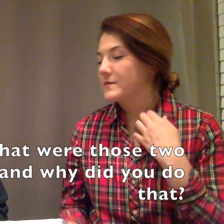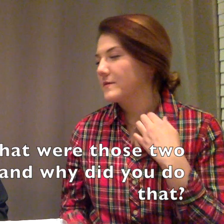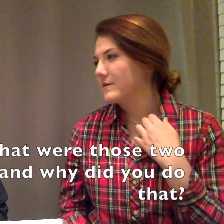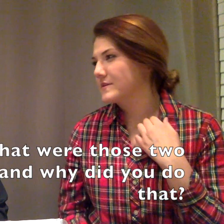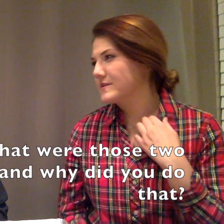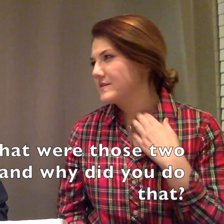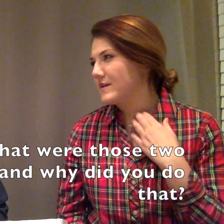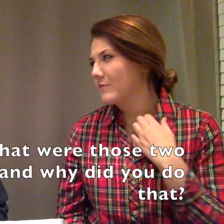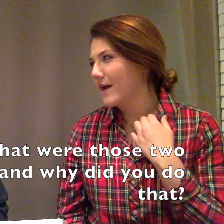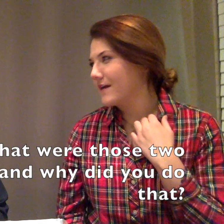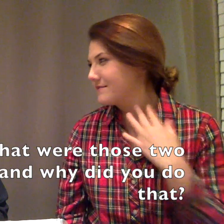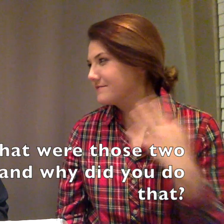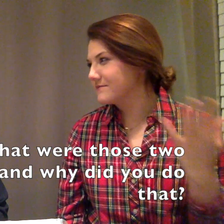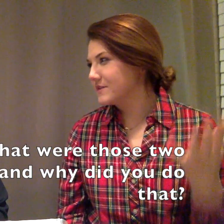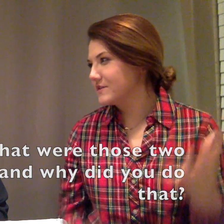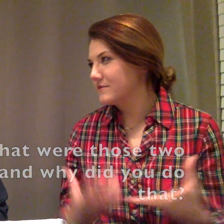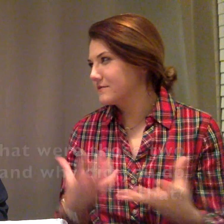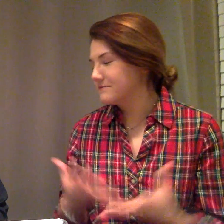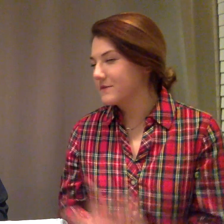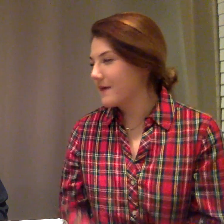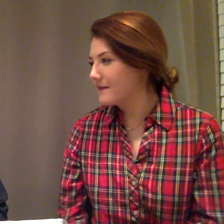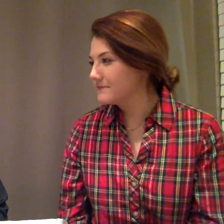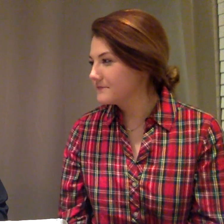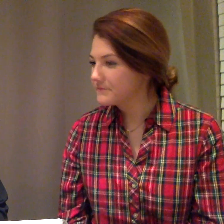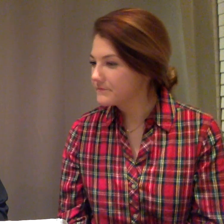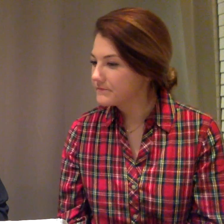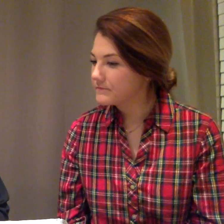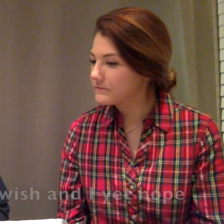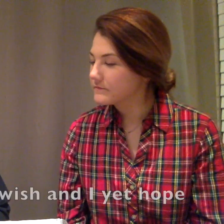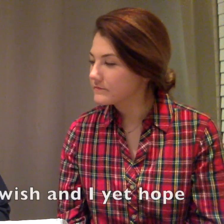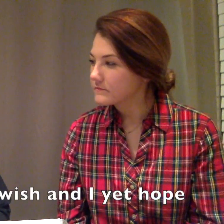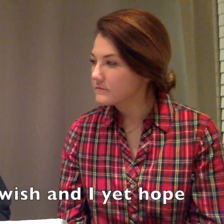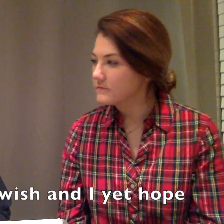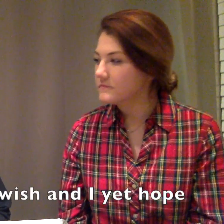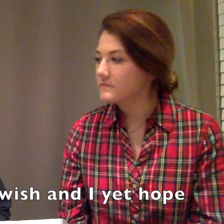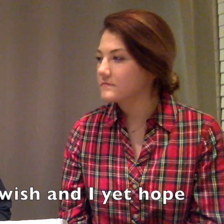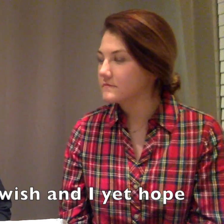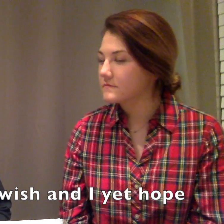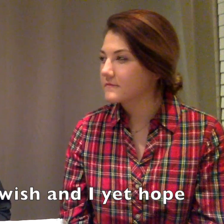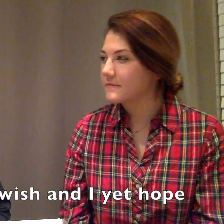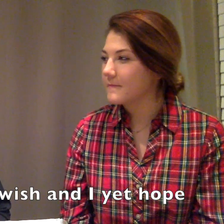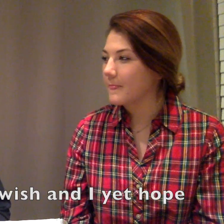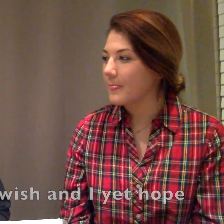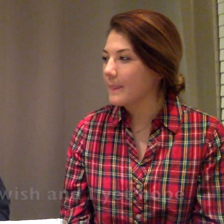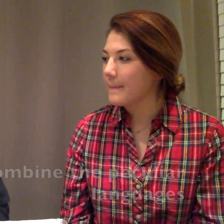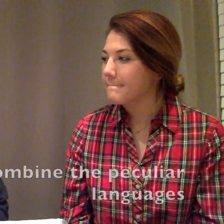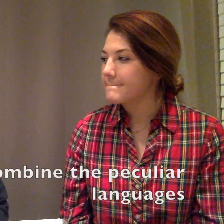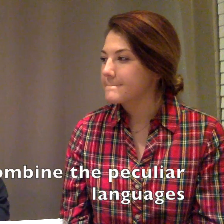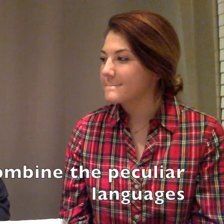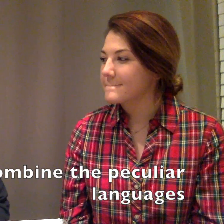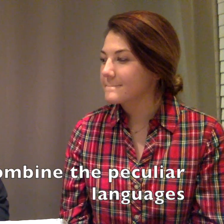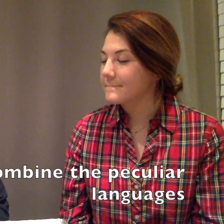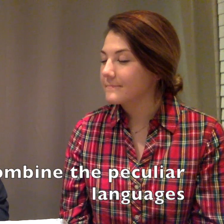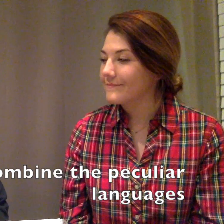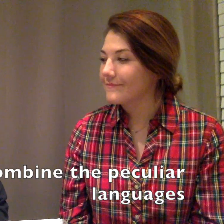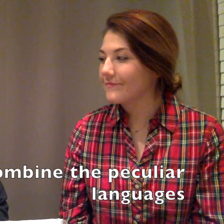two languages, and why did you do that? I should wish and I yet hope to combine the peculiar